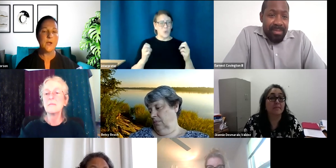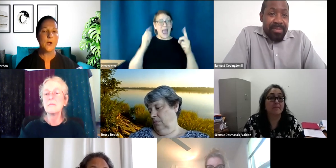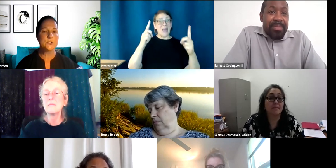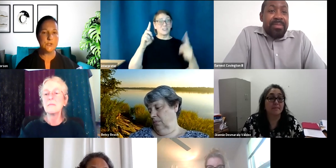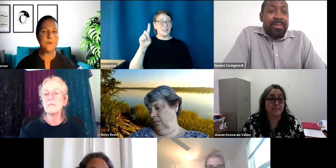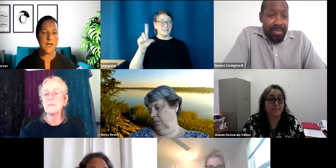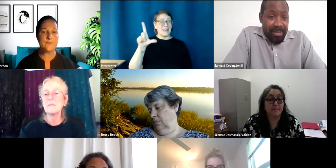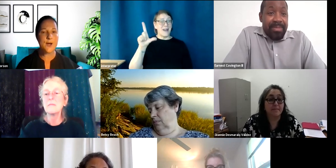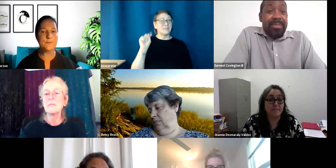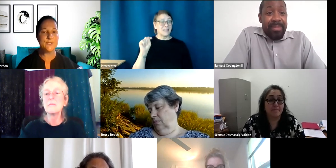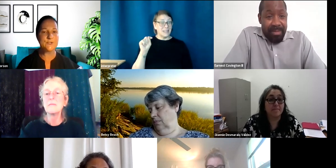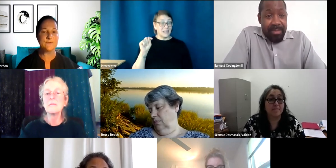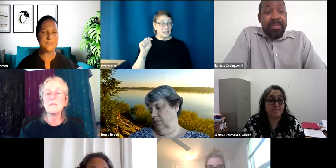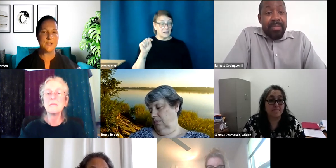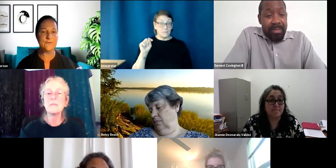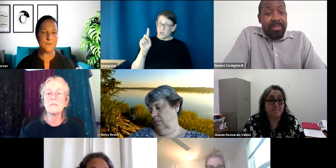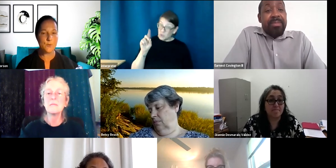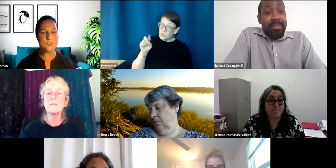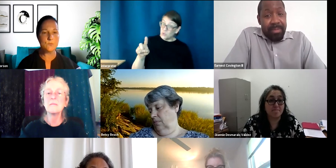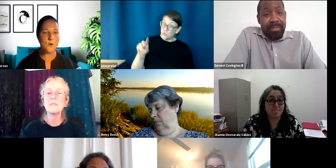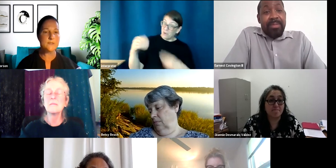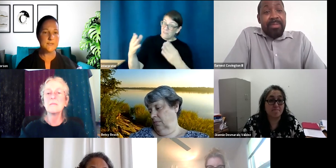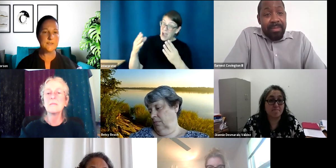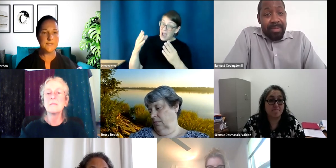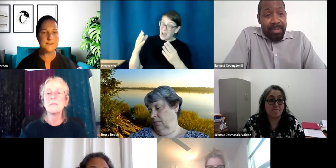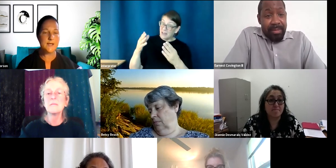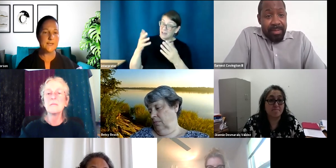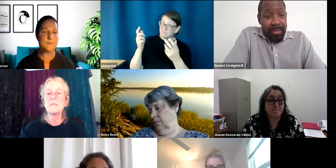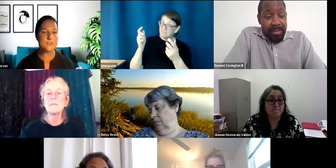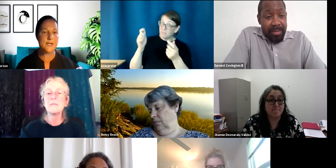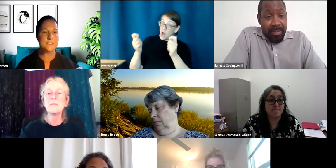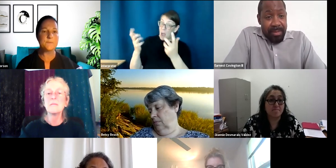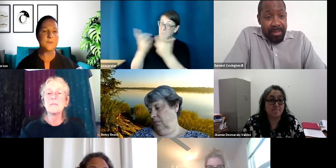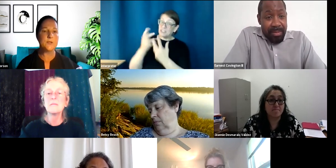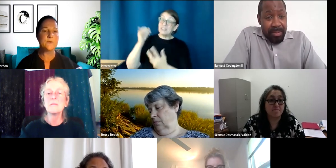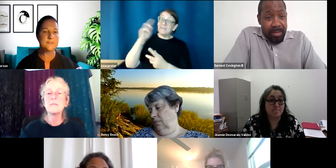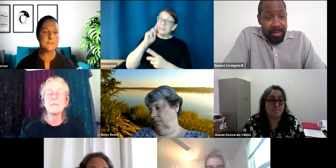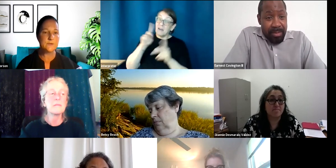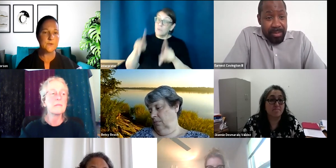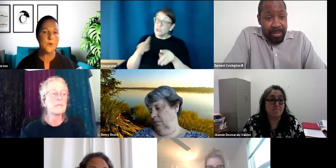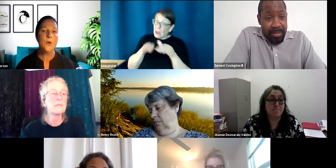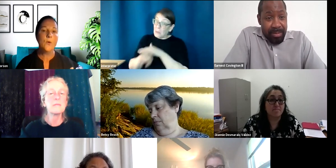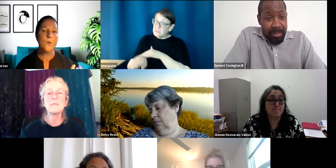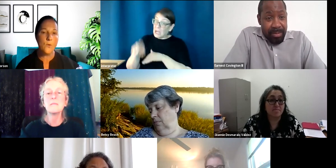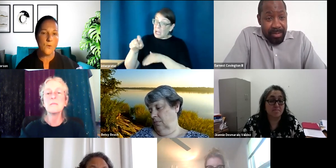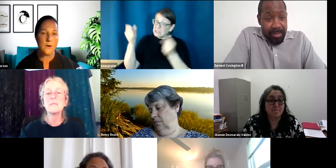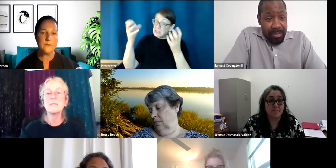do you have accommodations if a deaf person walks in and needs sign language. Is that something you've considered? Or